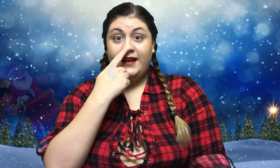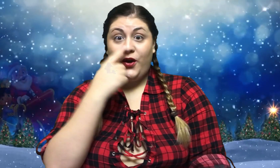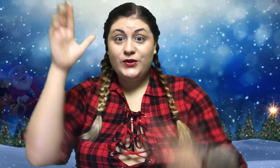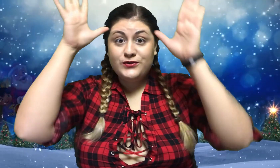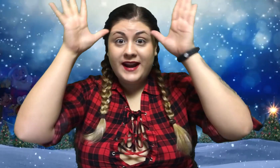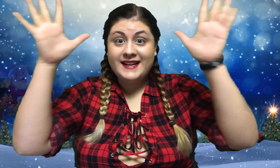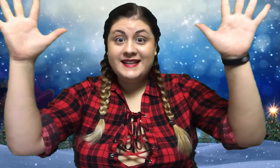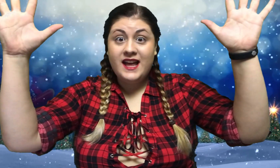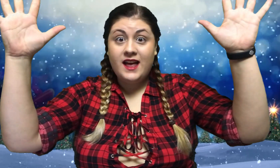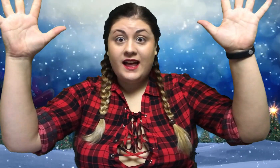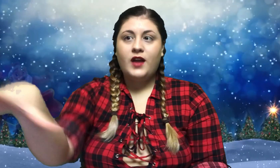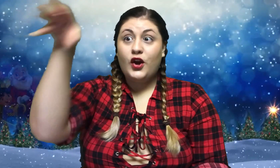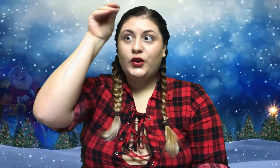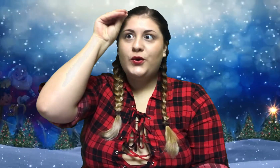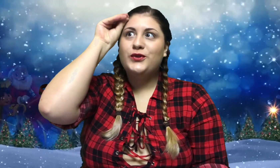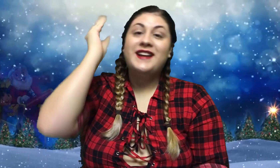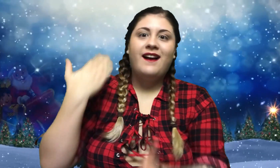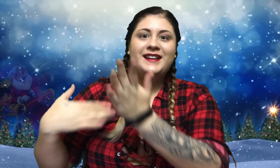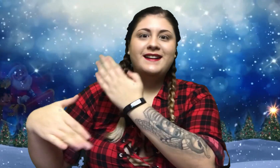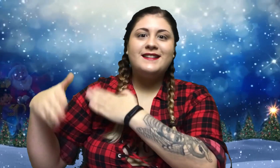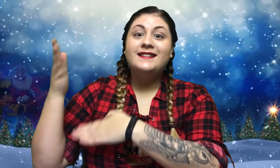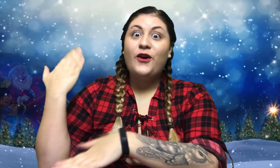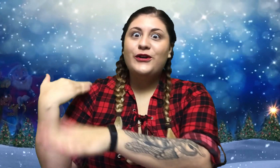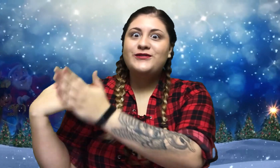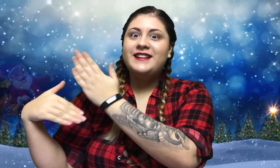-Nosed Reindeer, you'll go down in history